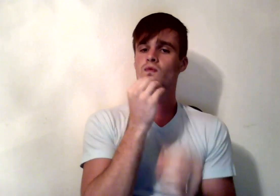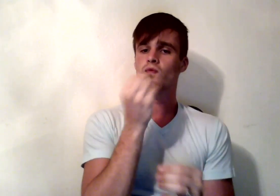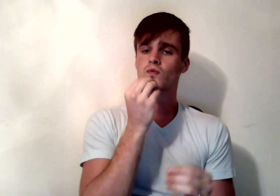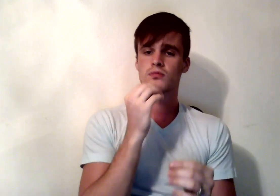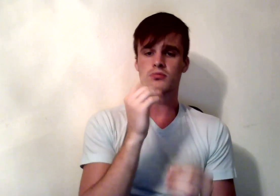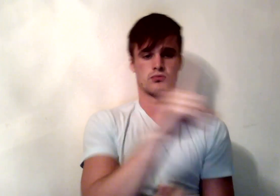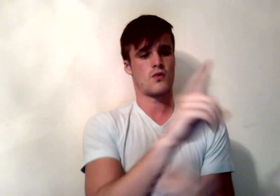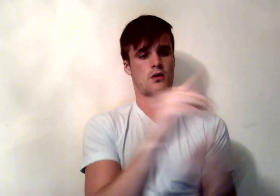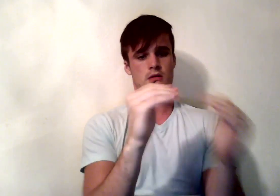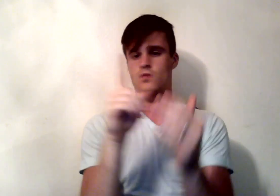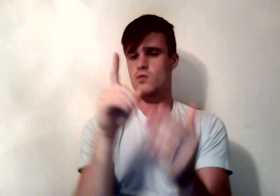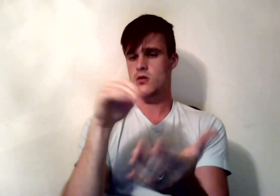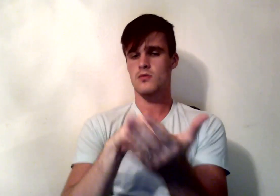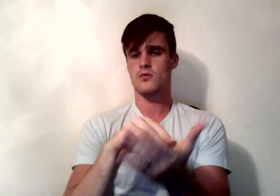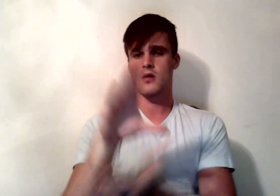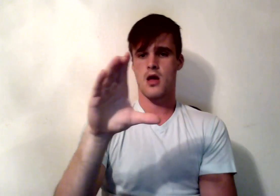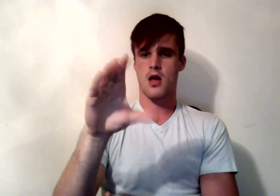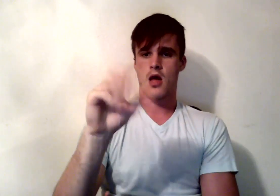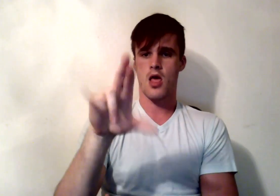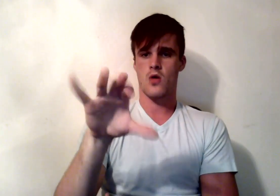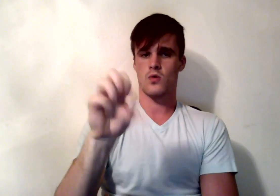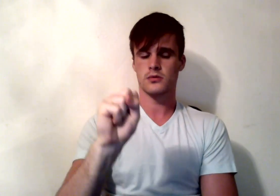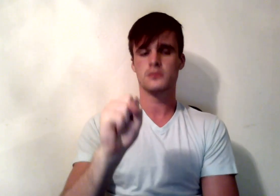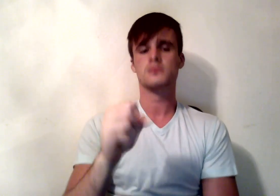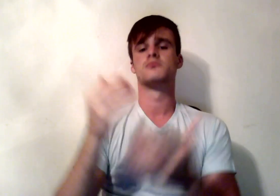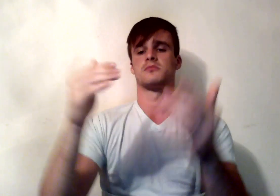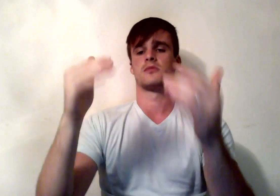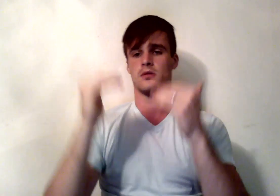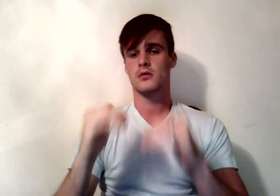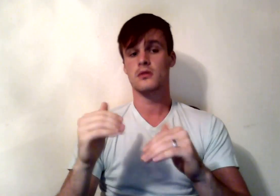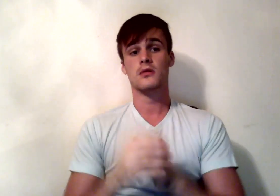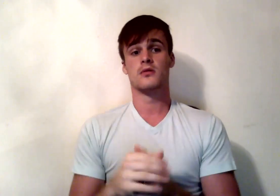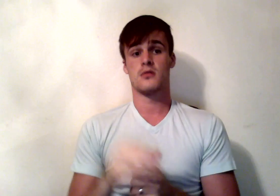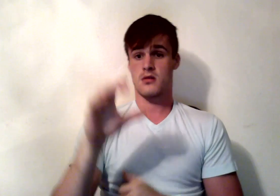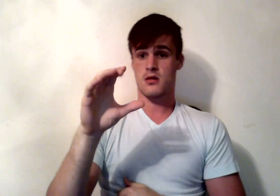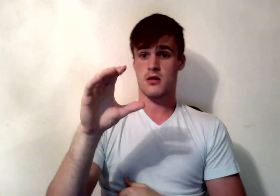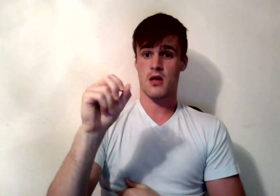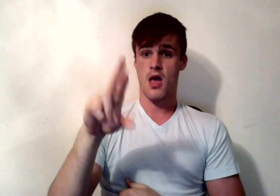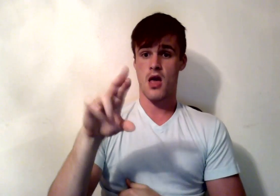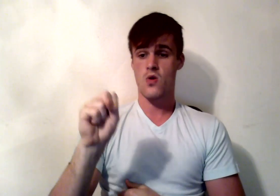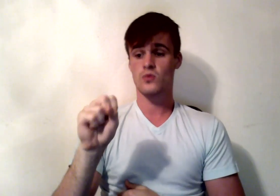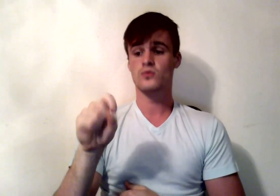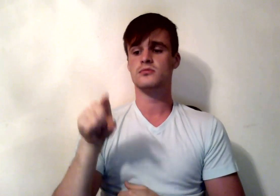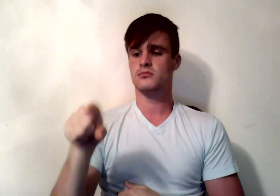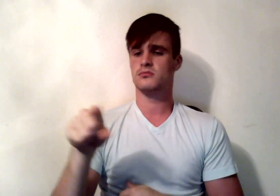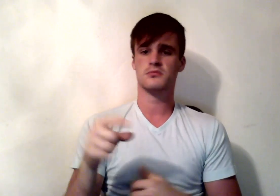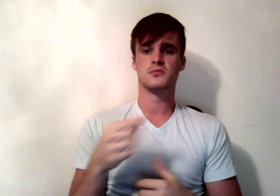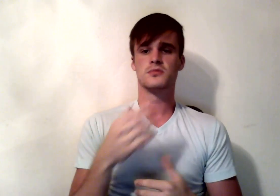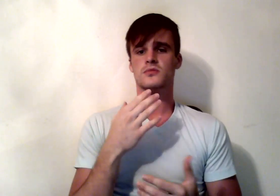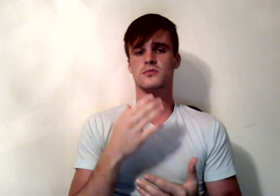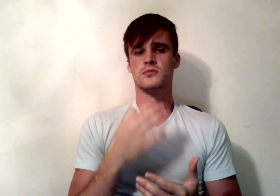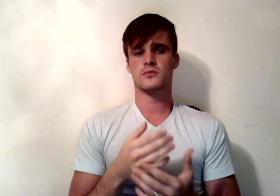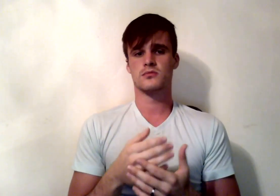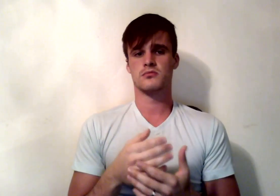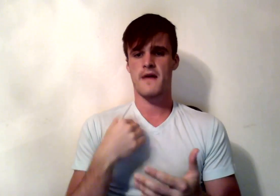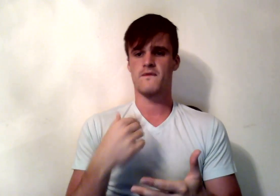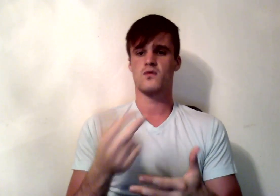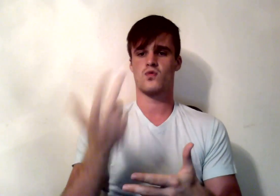energy-yielding nutrients. The calories we see listed on food labels are actually kilocalories. We spell the